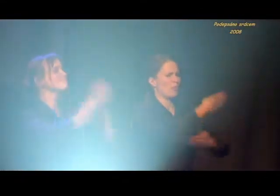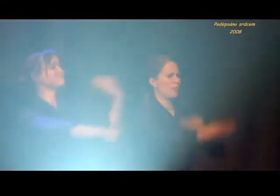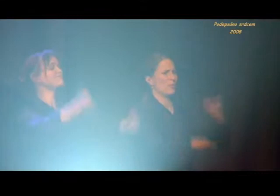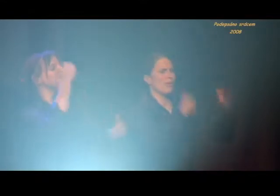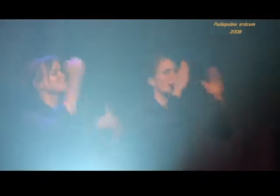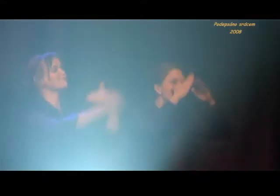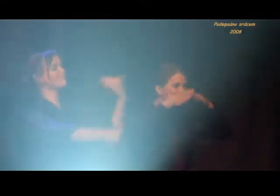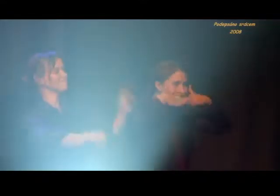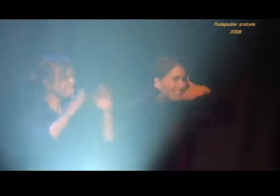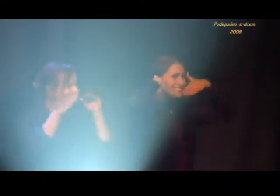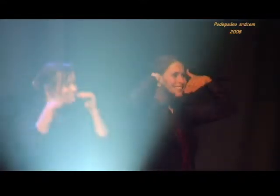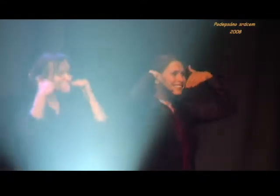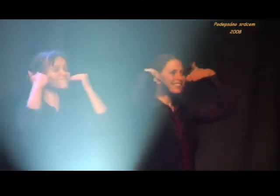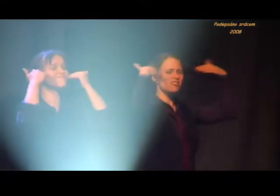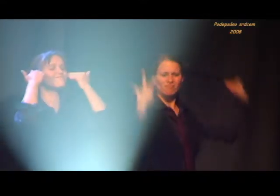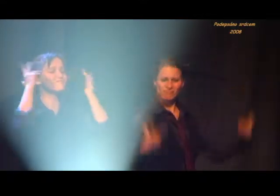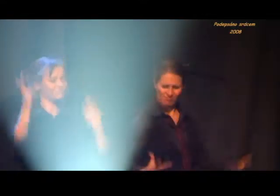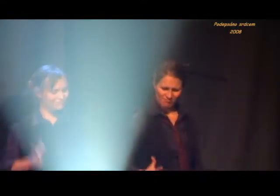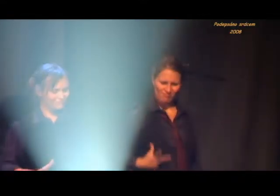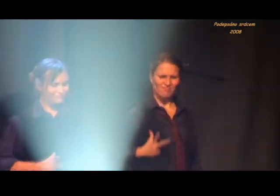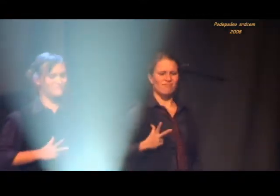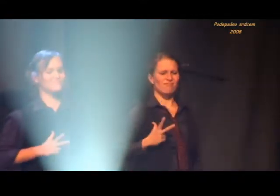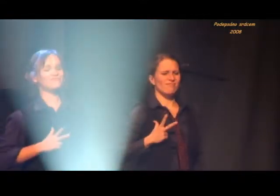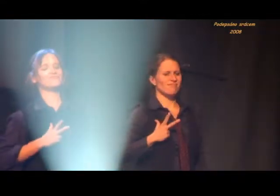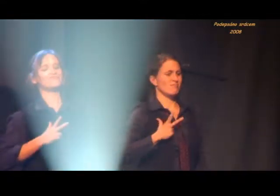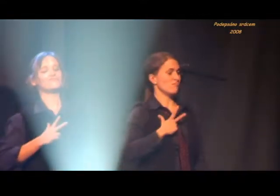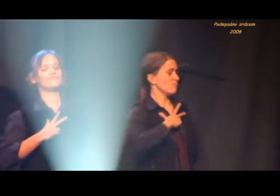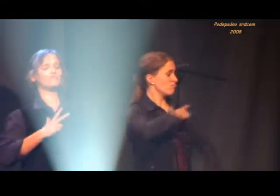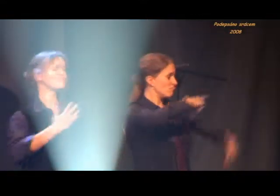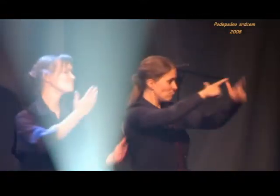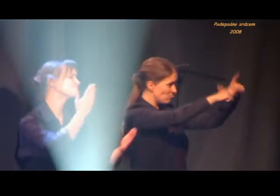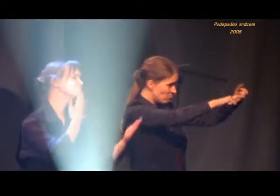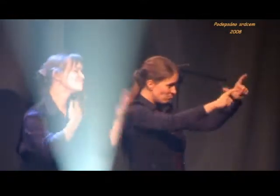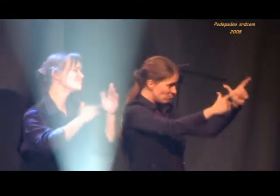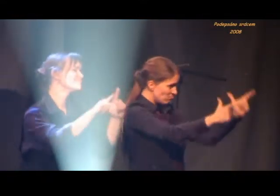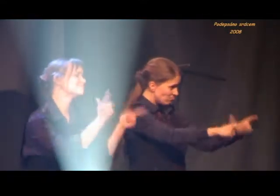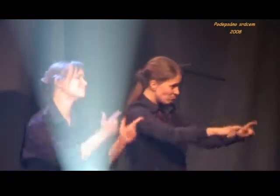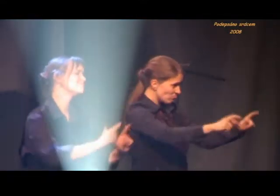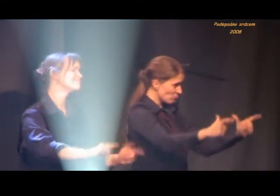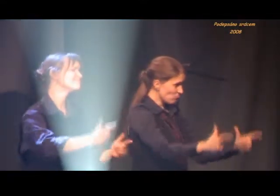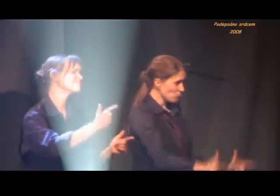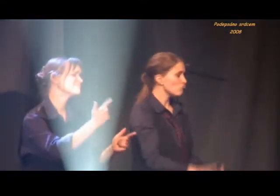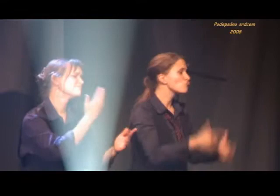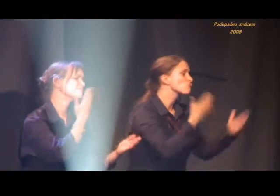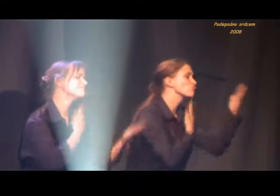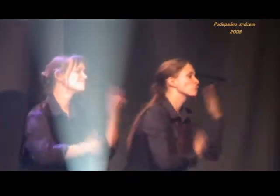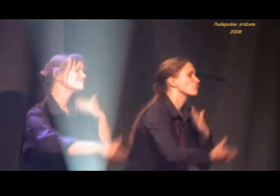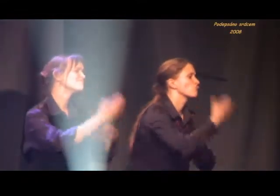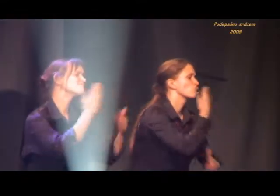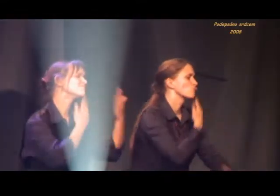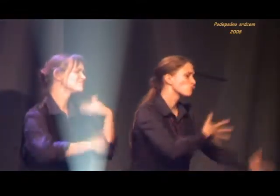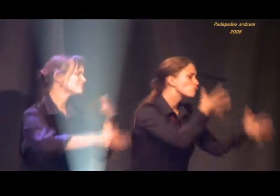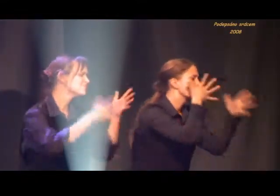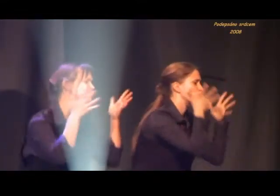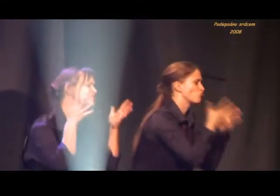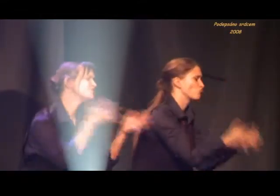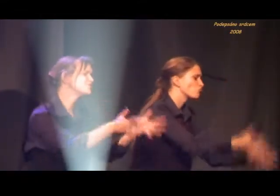I've laughed, laughed and cried. I'm not filled,